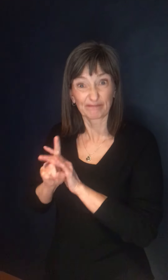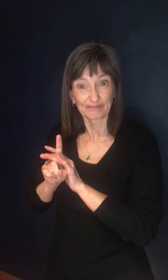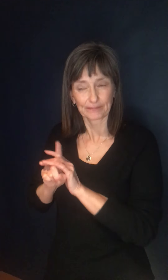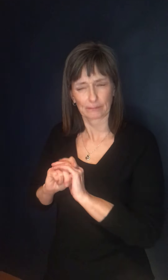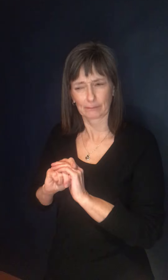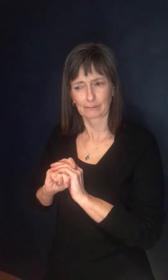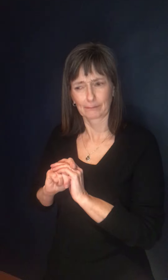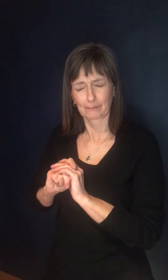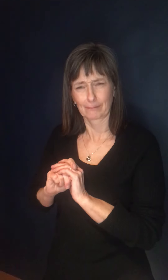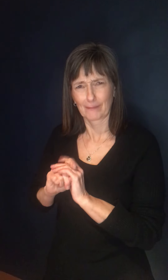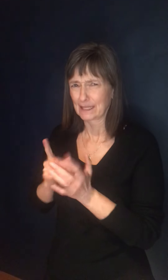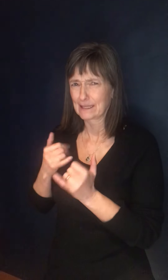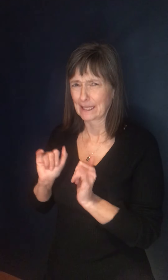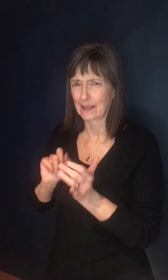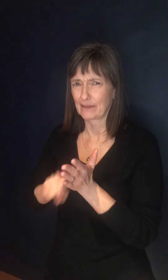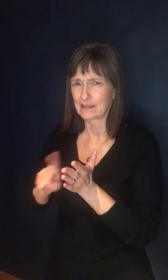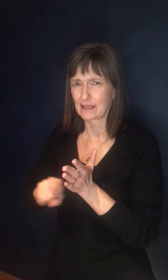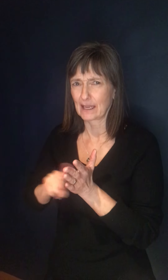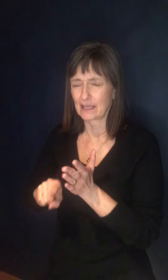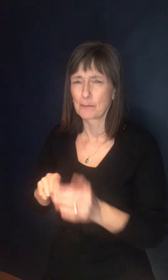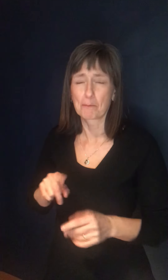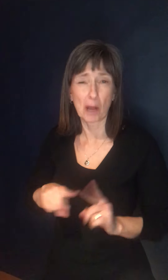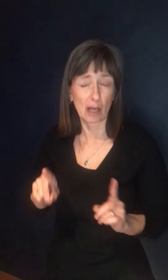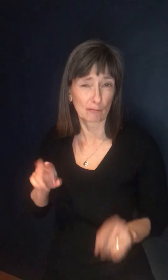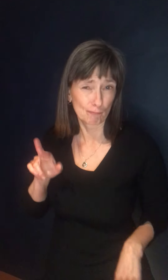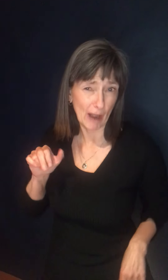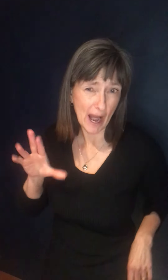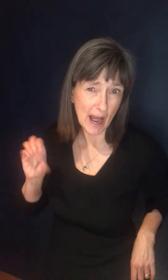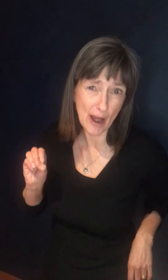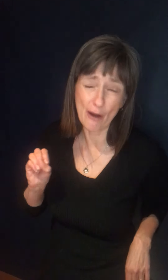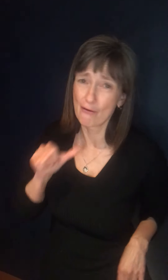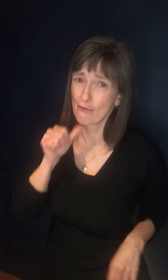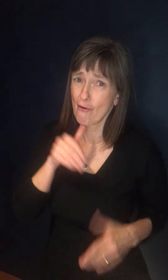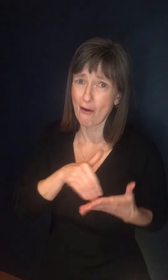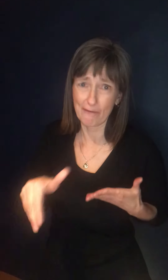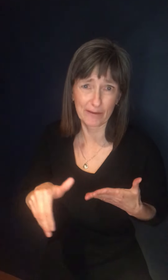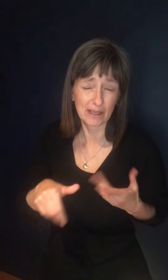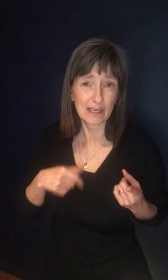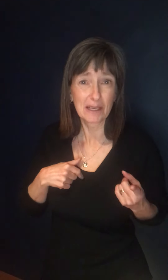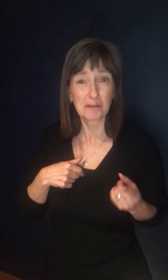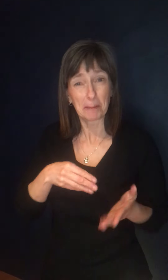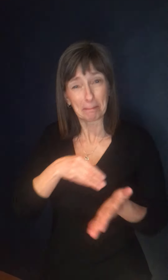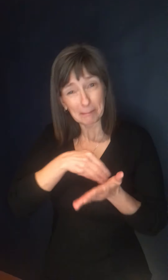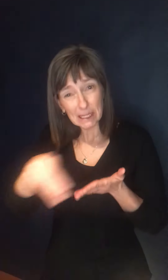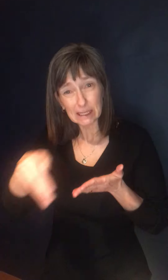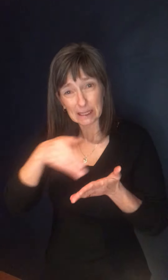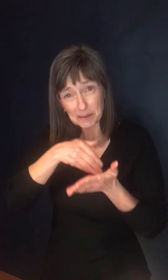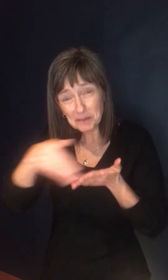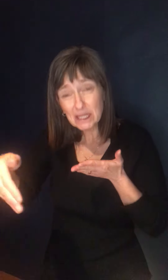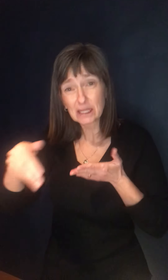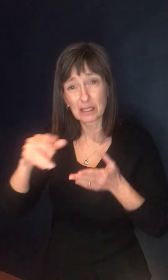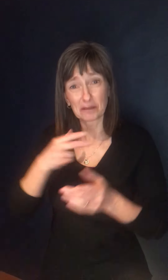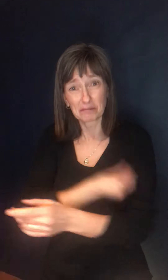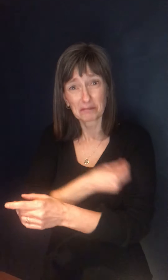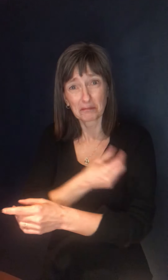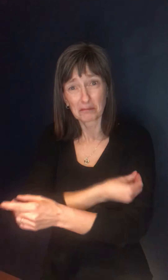you know, I'm not sure of the exact number of cases at this point, but you know, when we talk about millions of doses given and the number of cases are in the single,